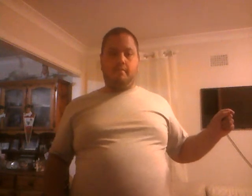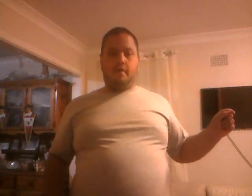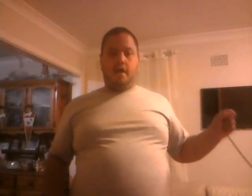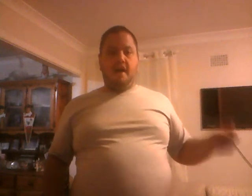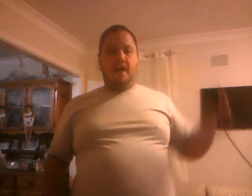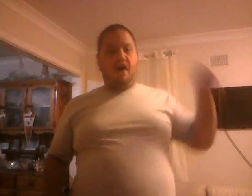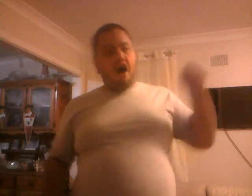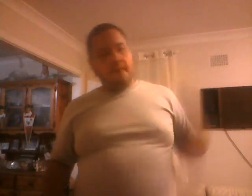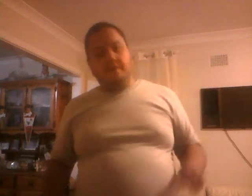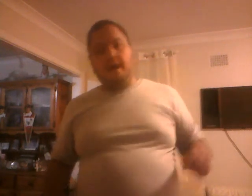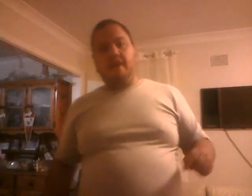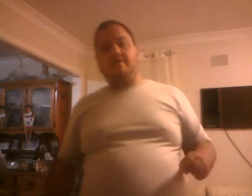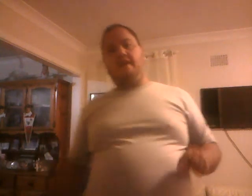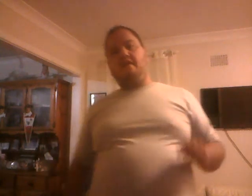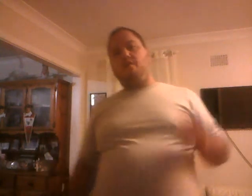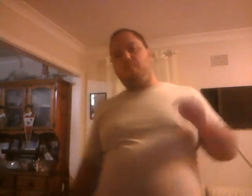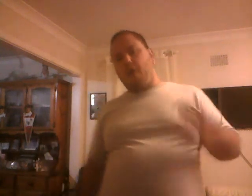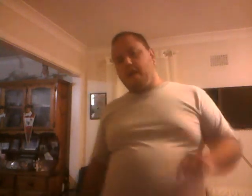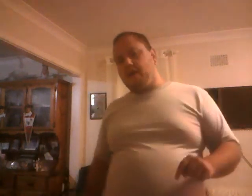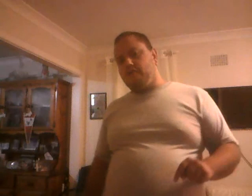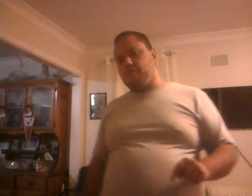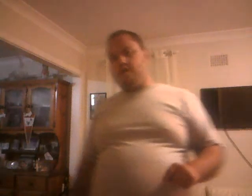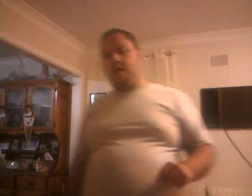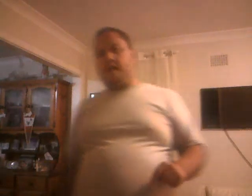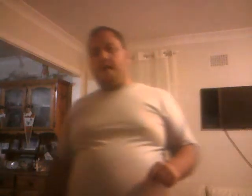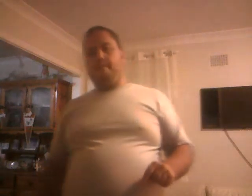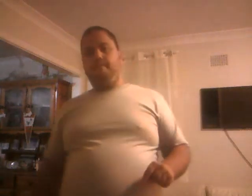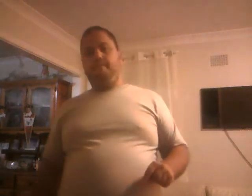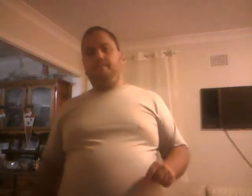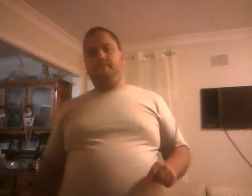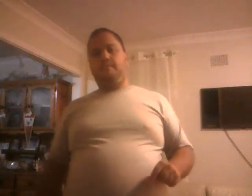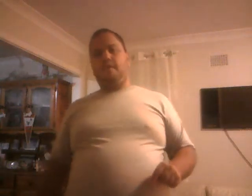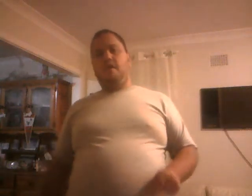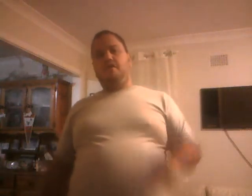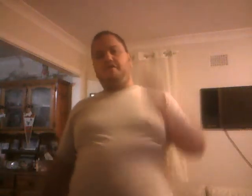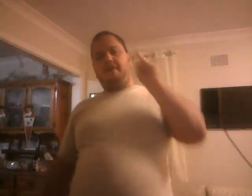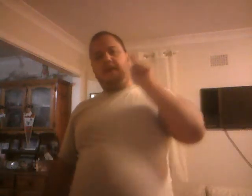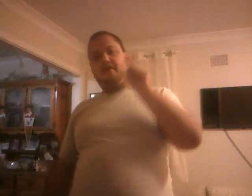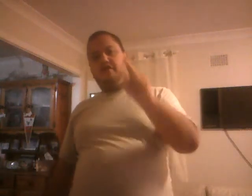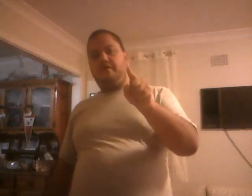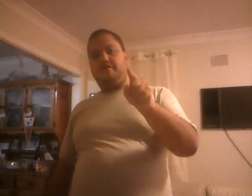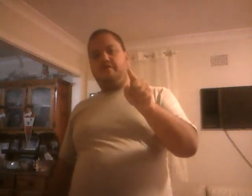and now I'm taking a stand right here in Australia to tell you this